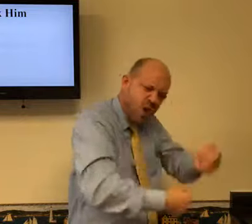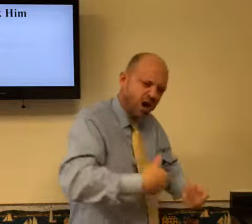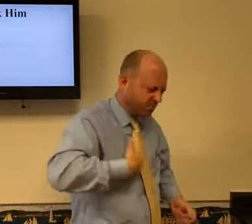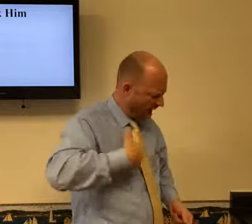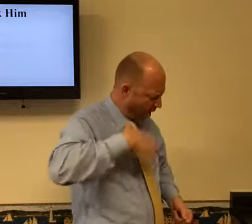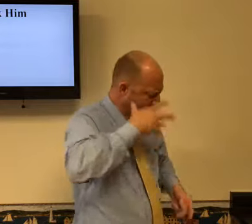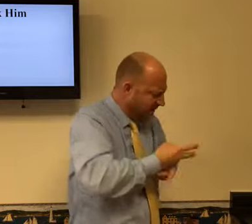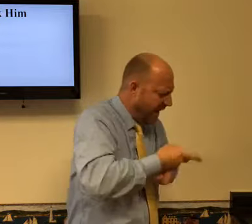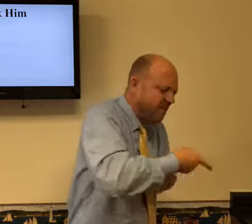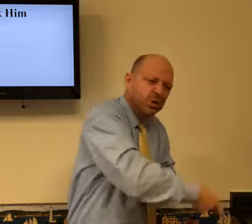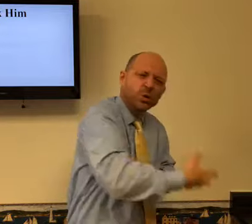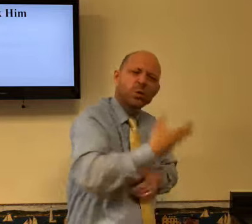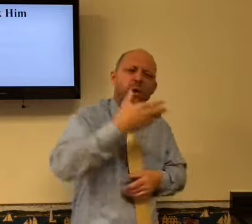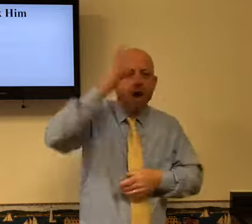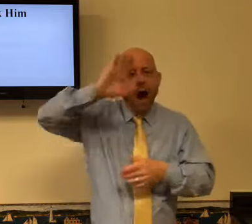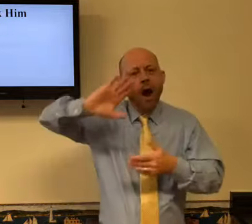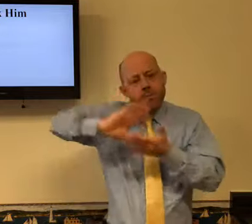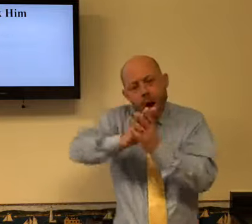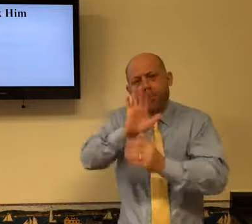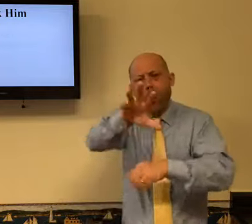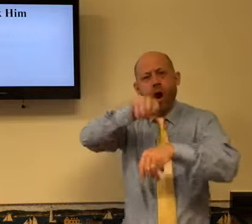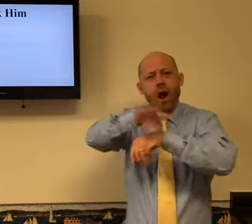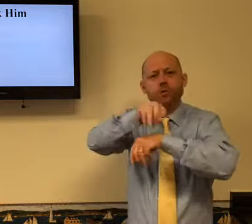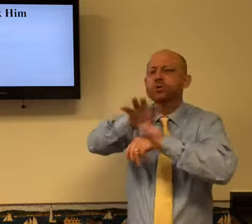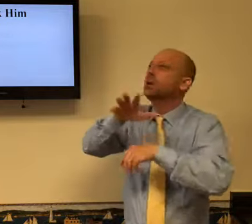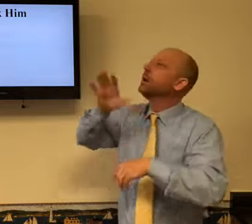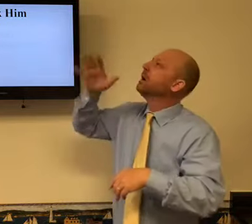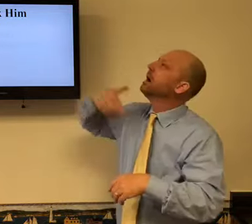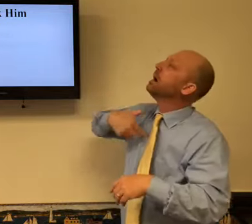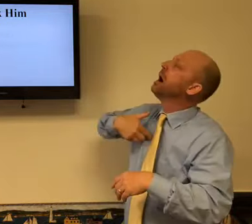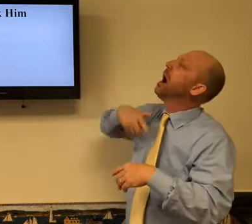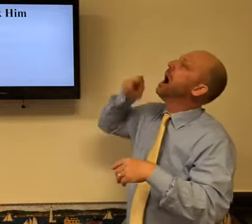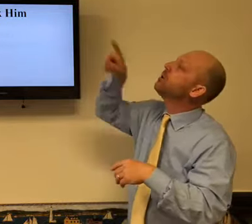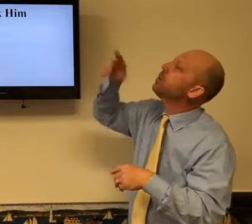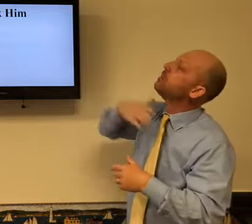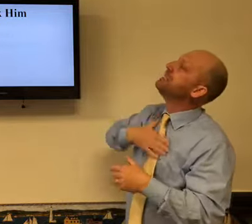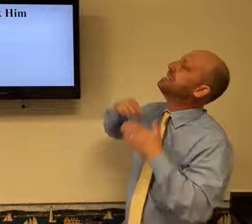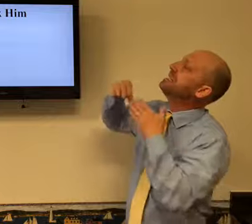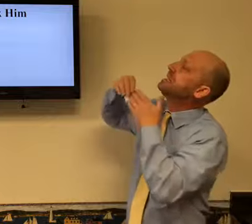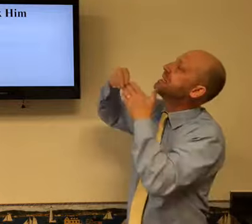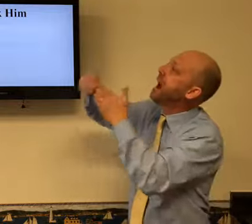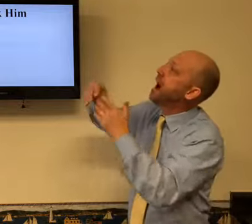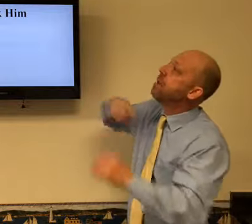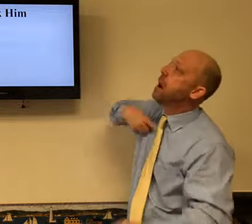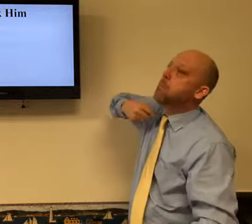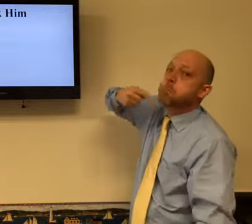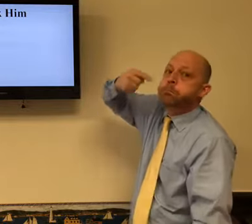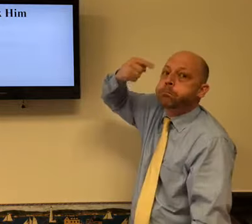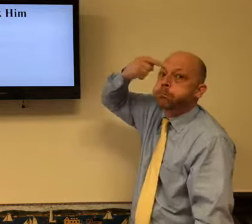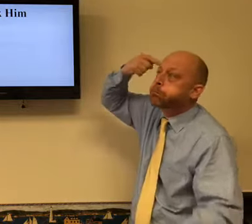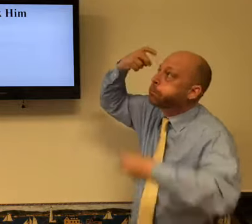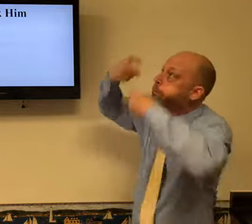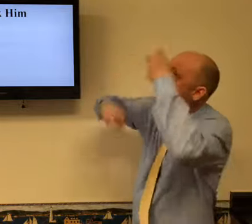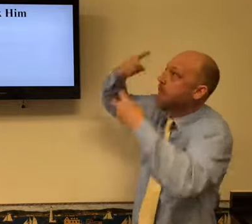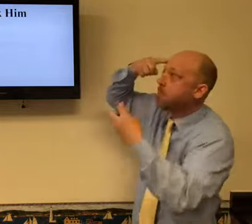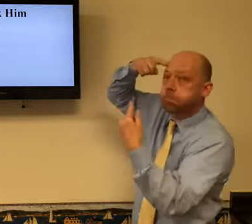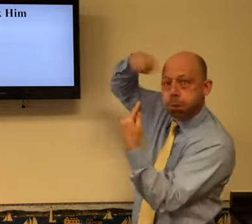him to do for you. Ask him. God says, I love you. I want to take care of you. Lord, please lead me.